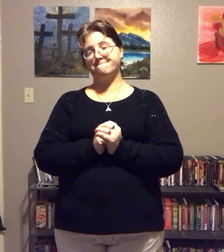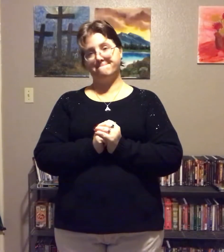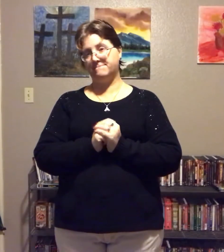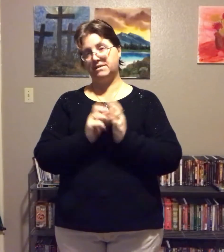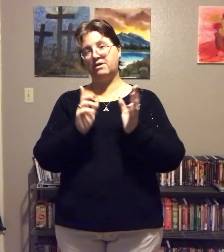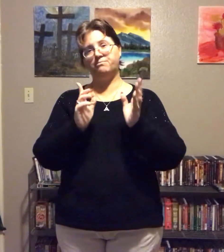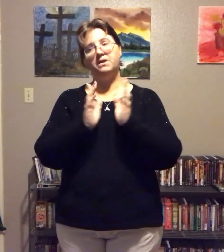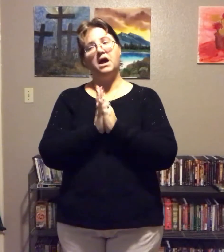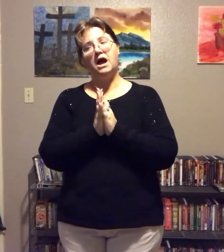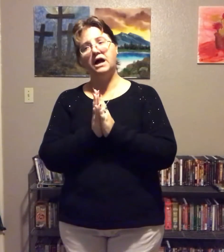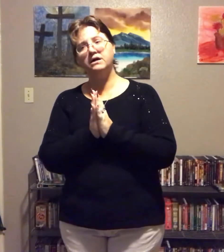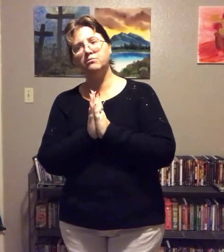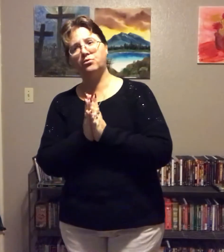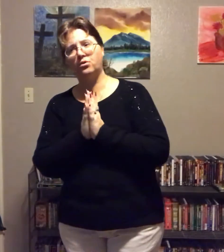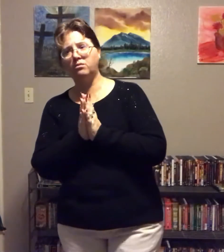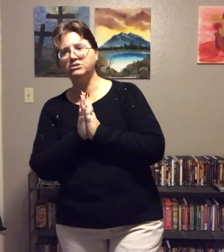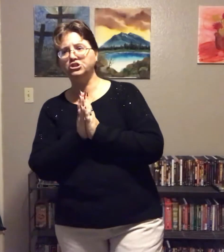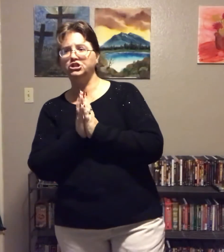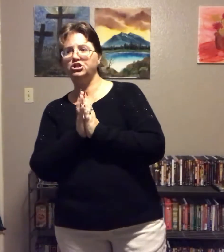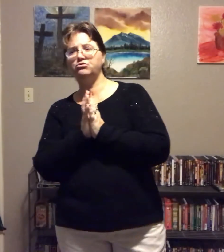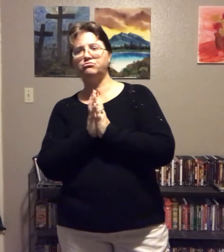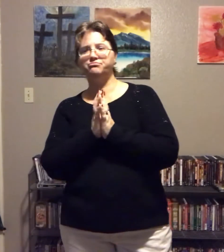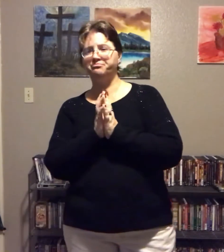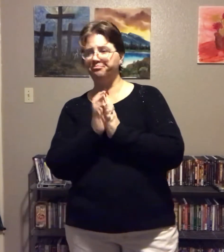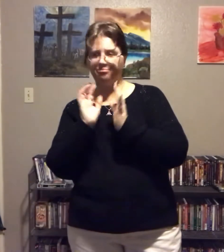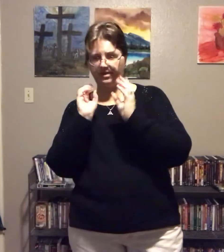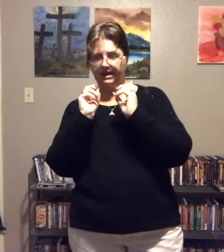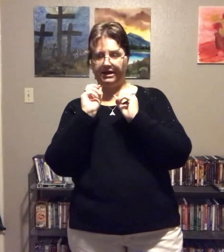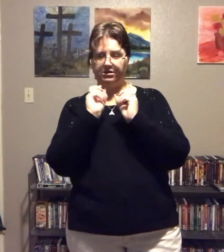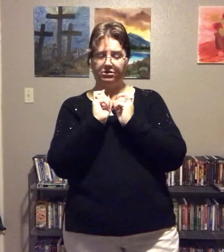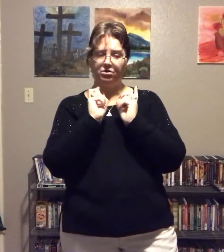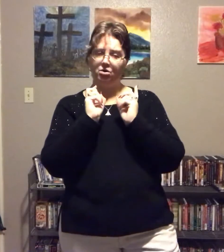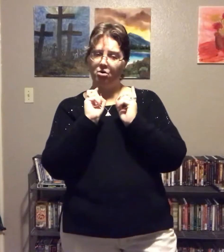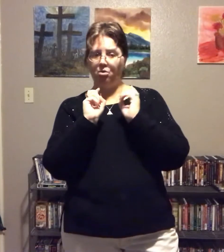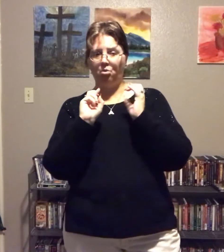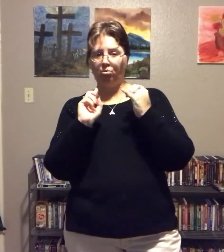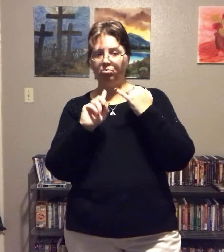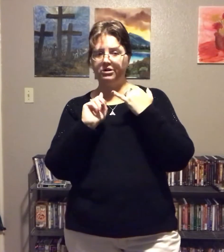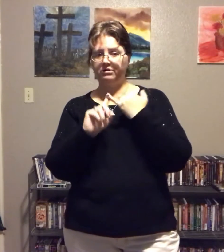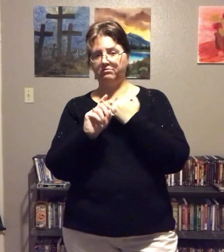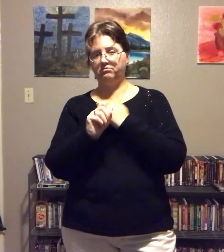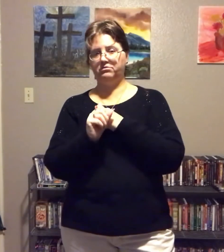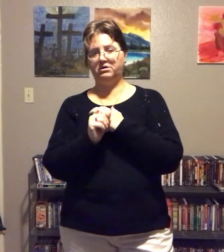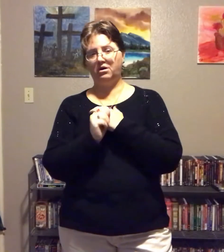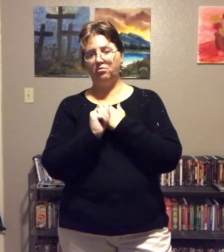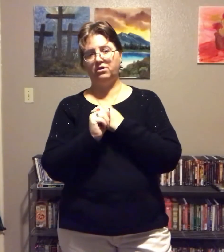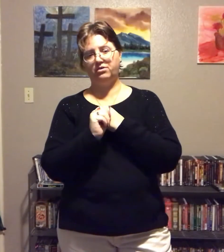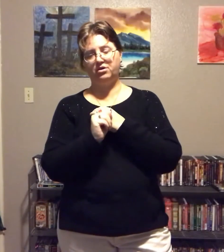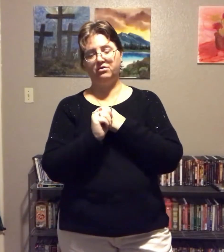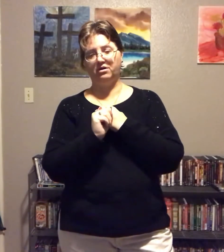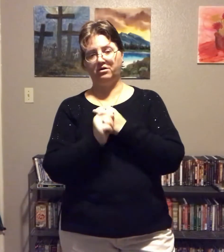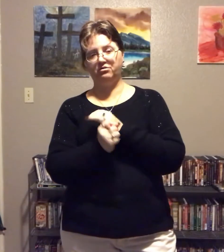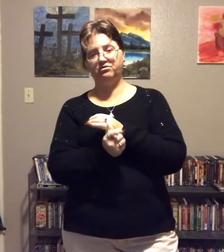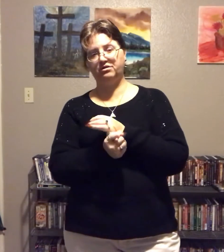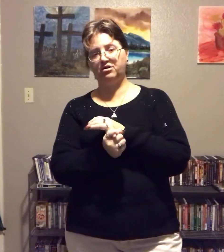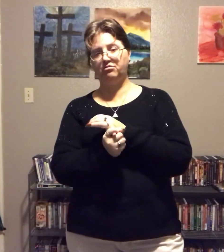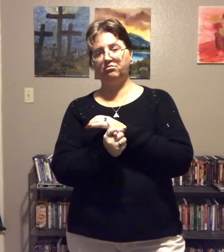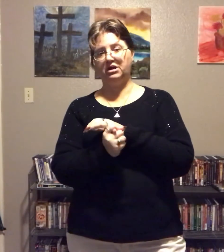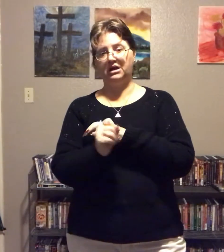Now, I can promise you that only going with the hunger zone and